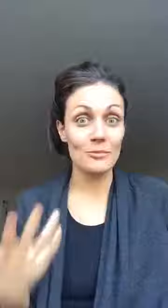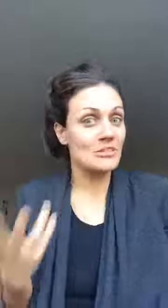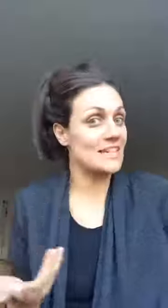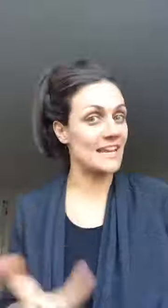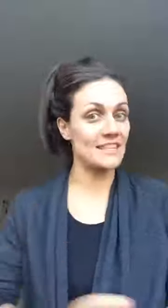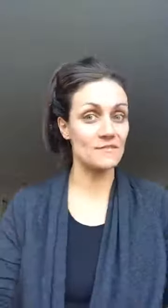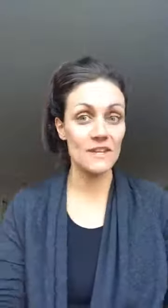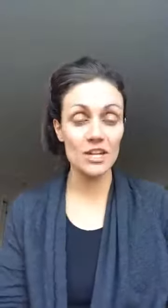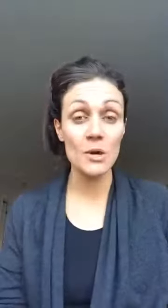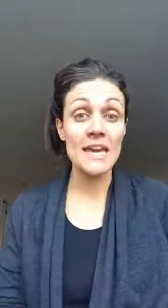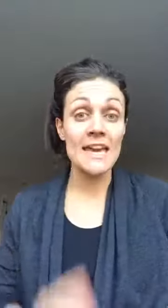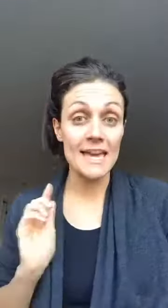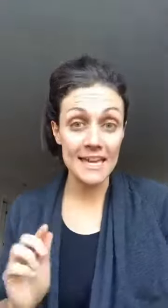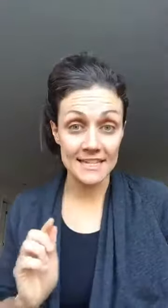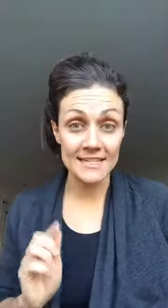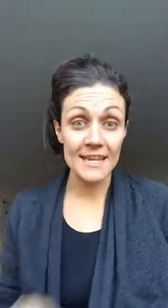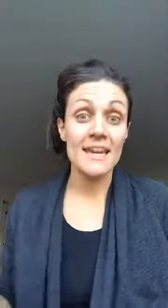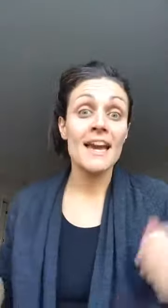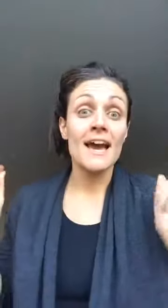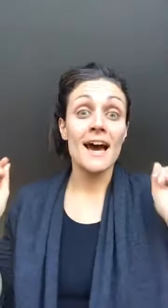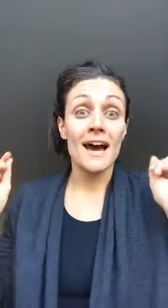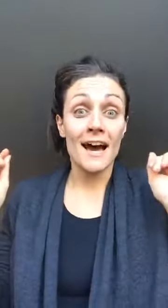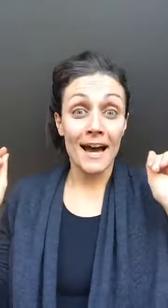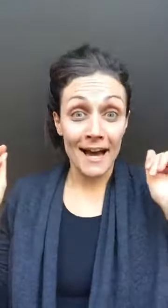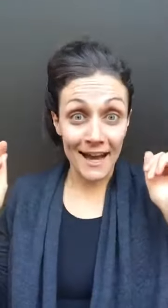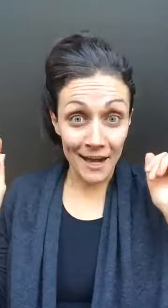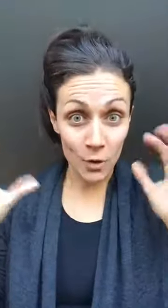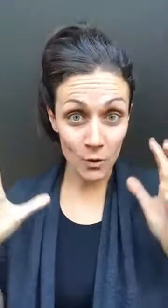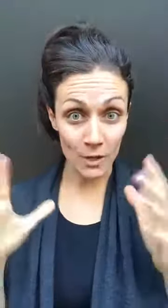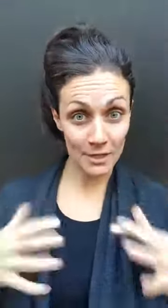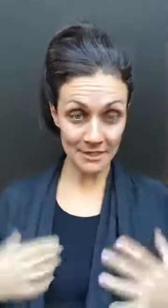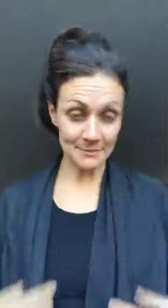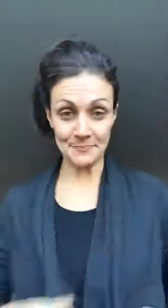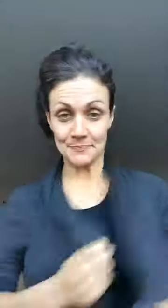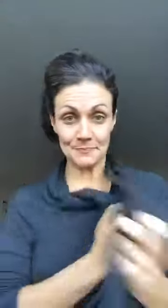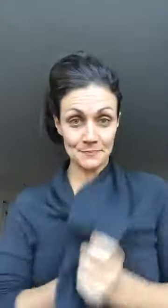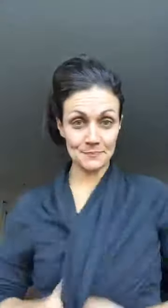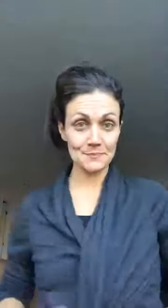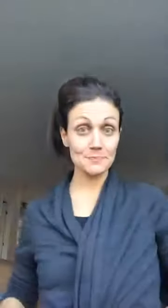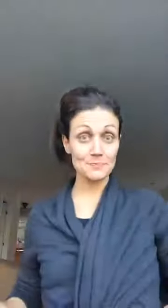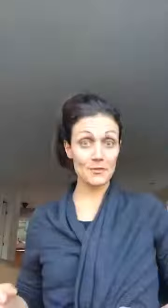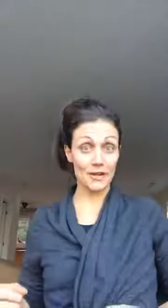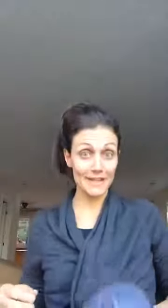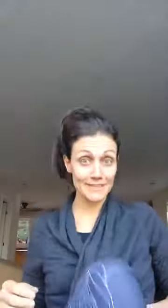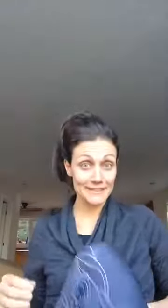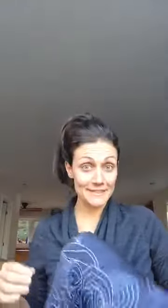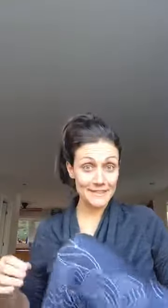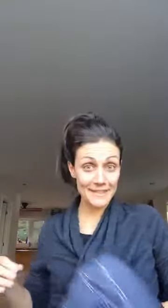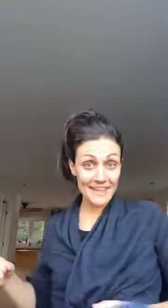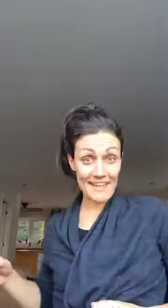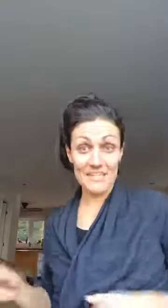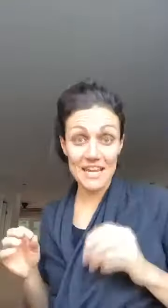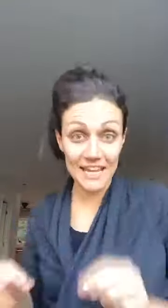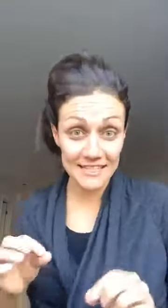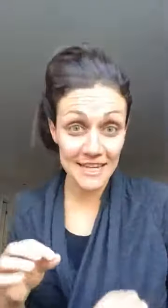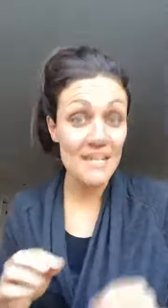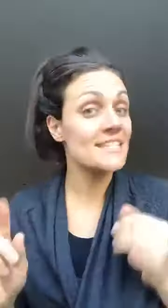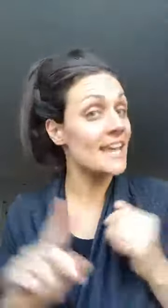today in this video is whoo ready it is take